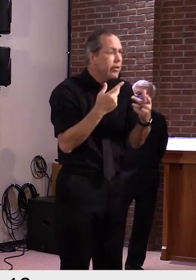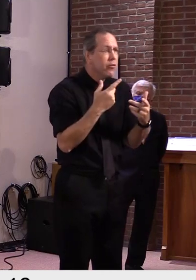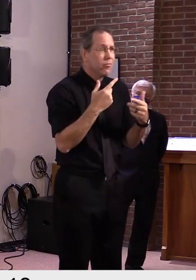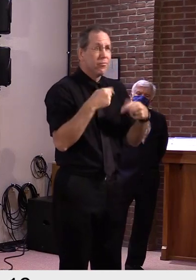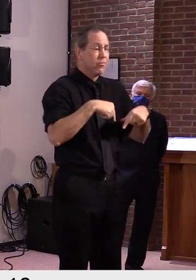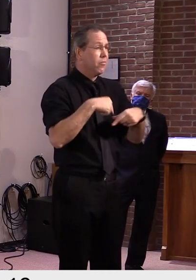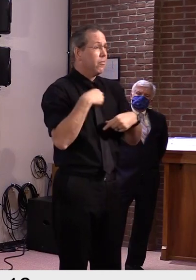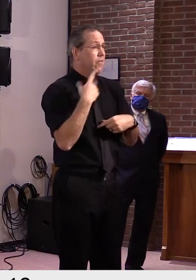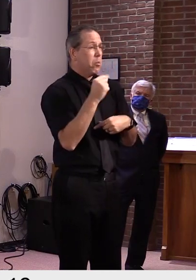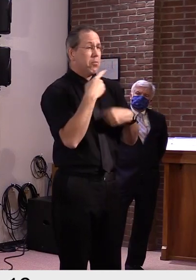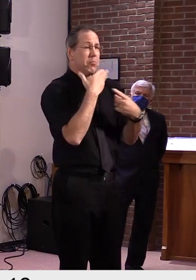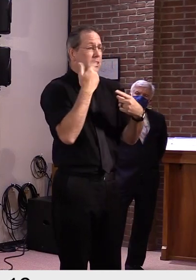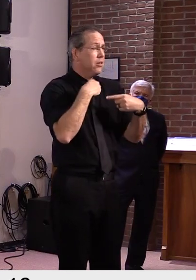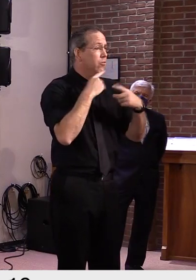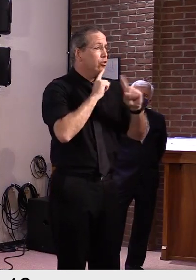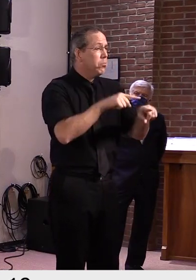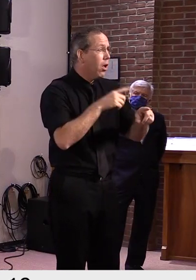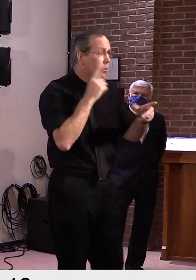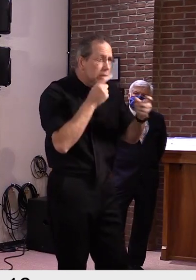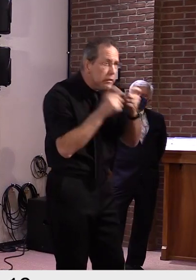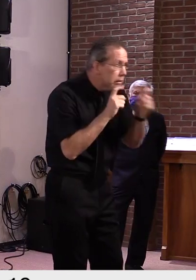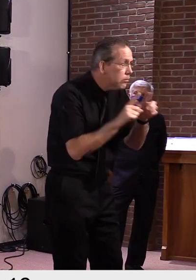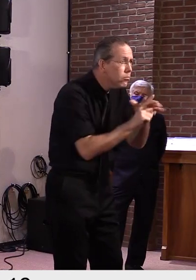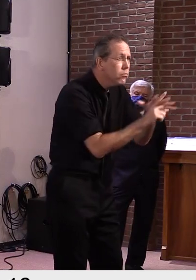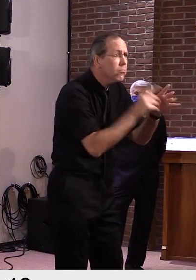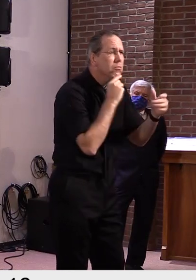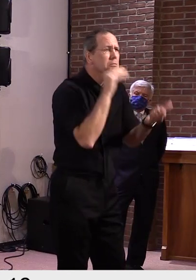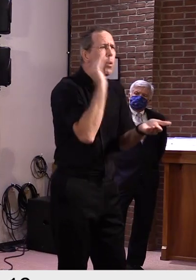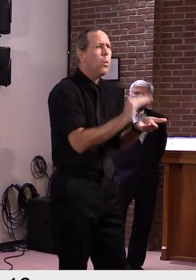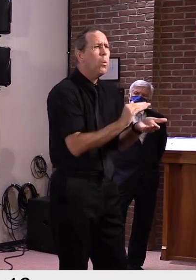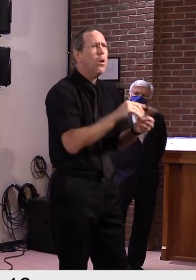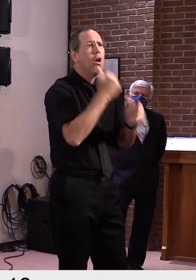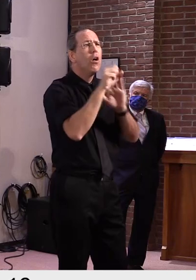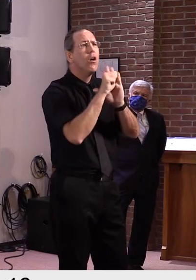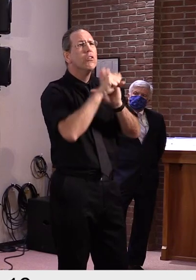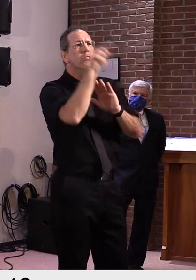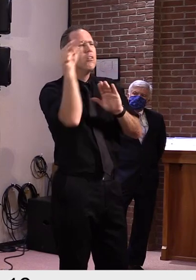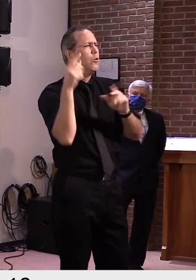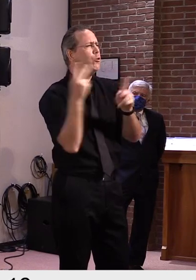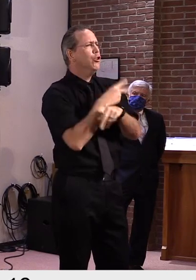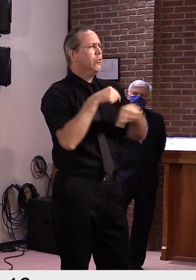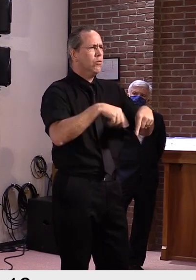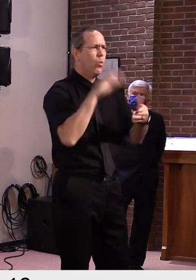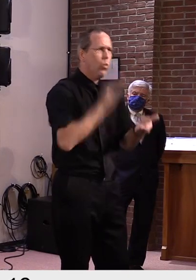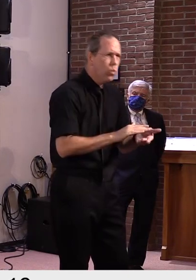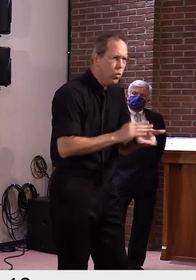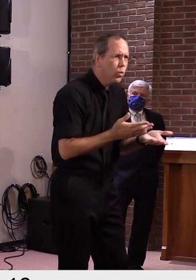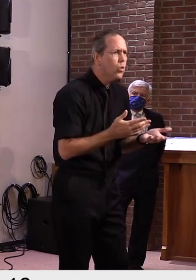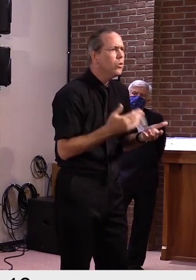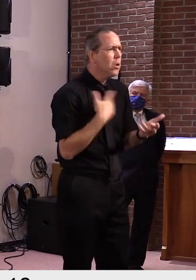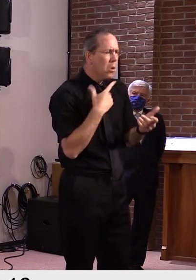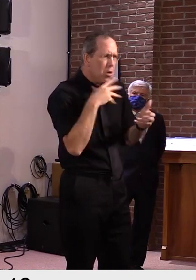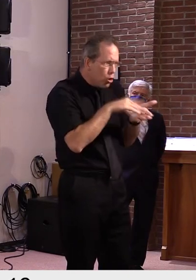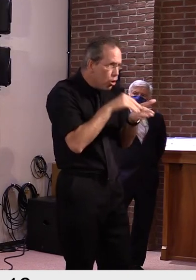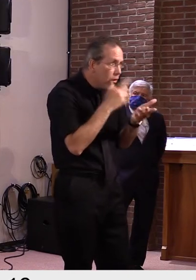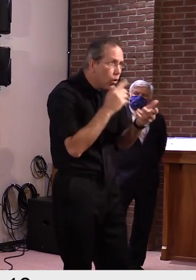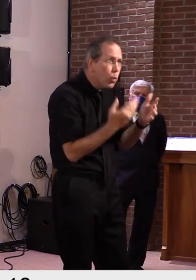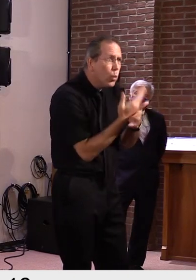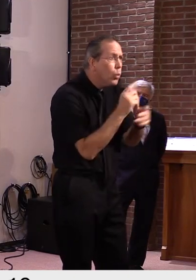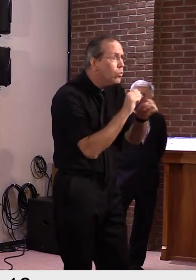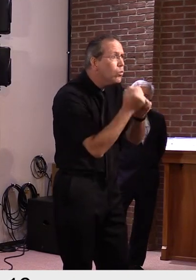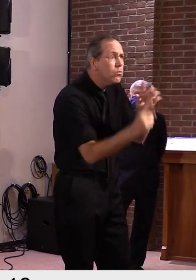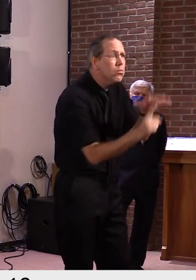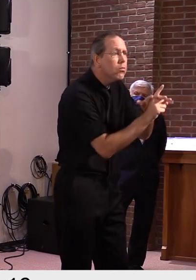to adapt our approach based on new facts and the data we track in real time with the input of our